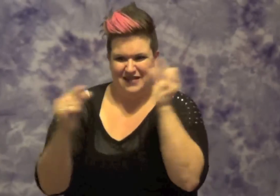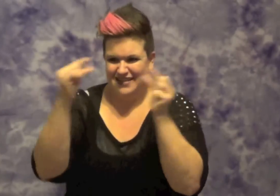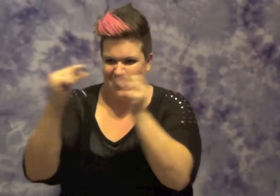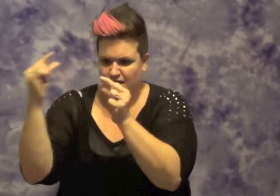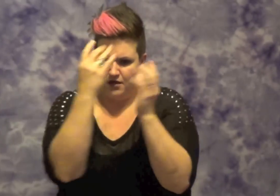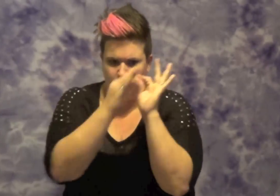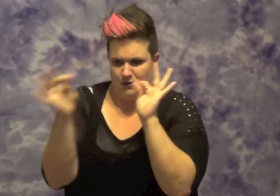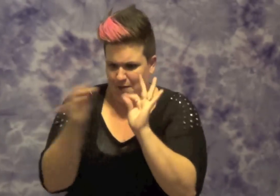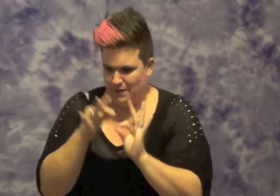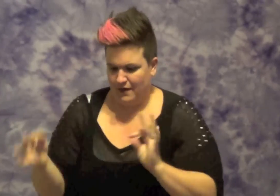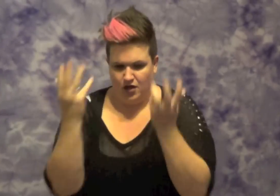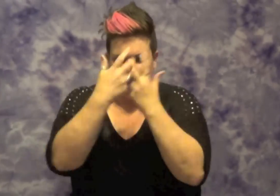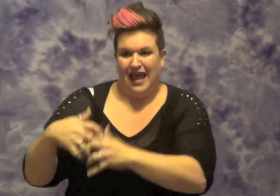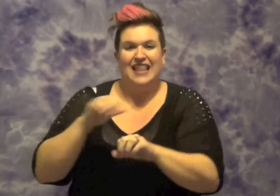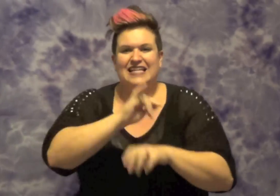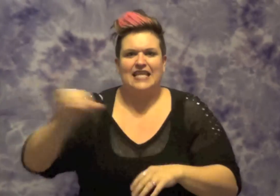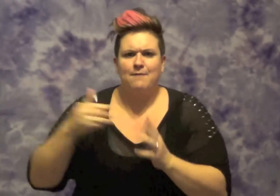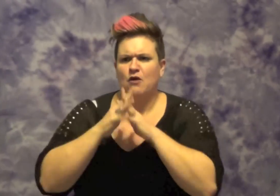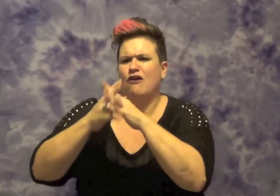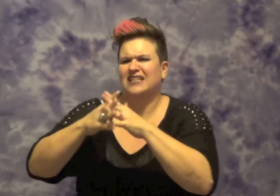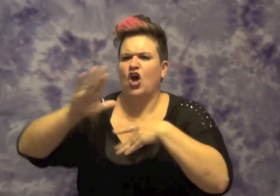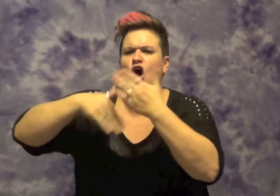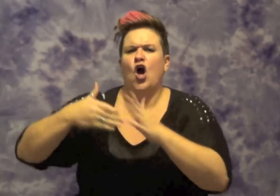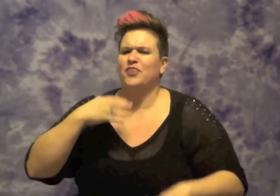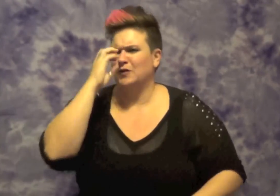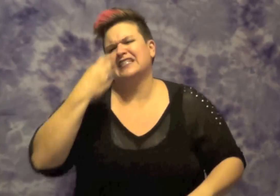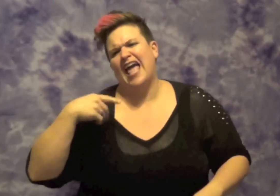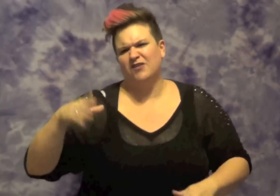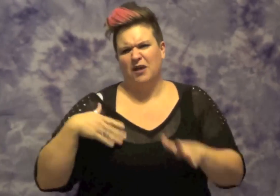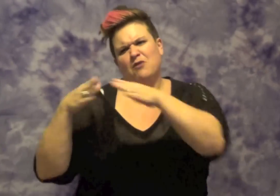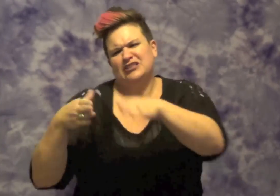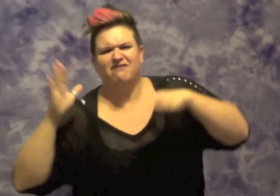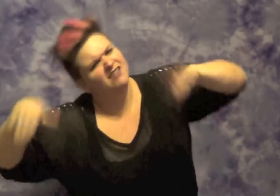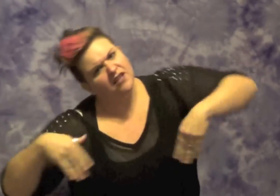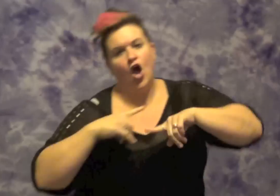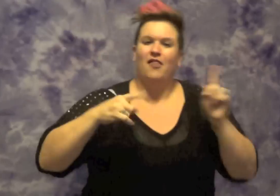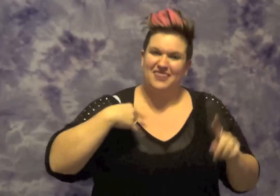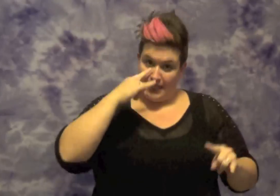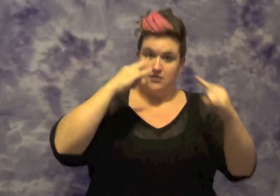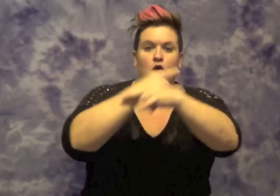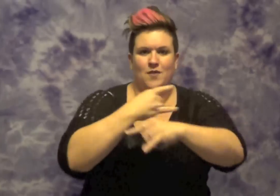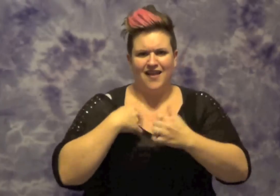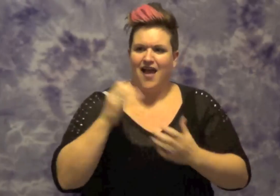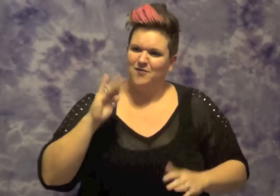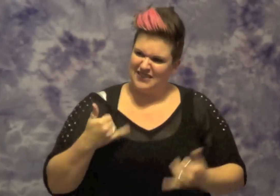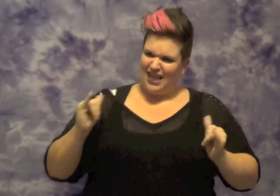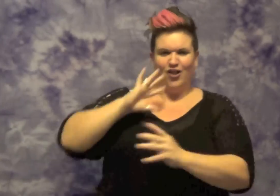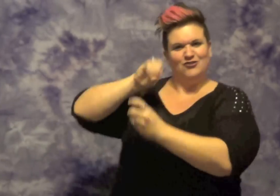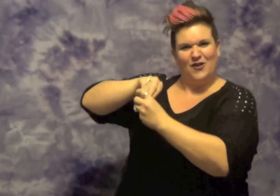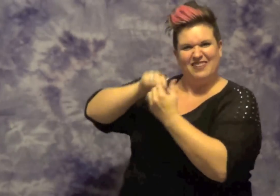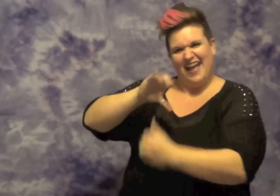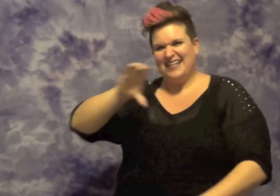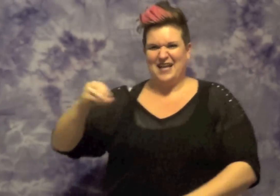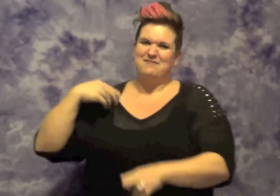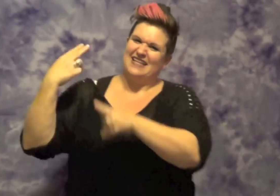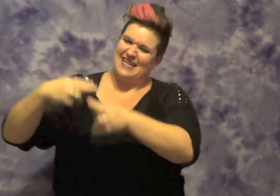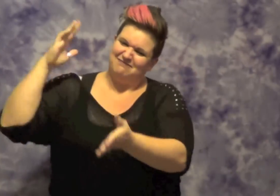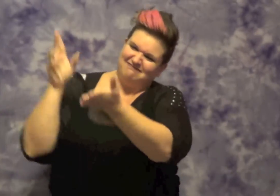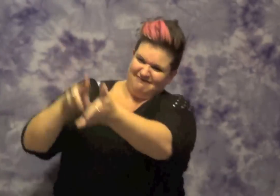to break a motherfucking table over the back of a couple of faggots to crack at a hat. I only realized it was ironic, I was under aftermath after the fact. How could I not blow? All I do is drop